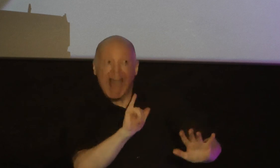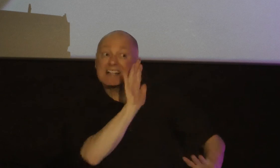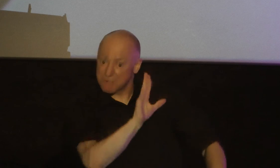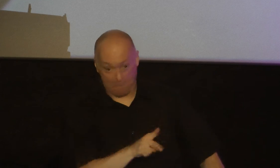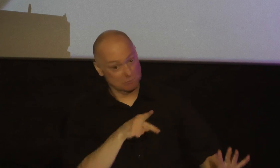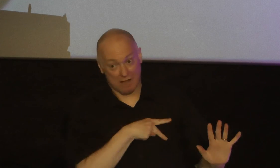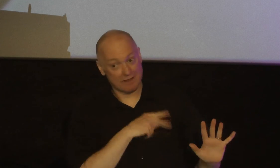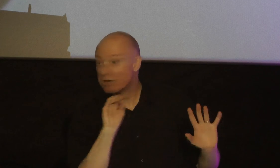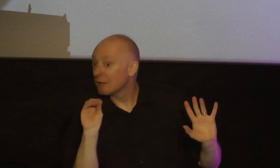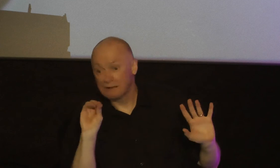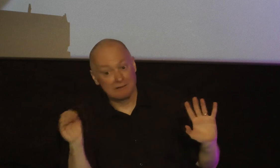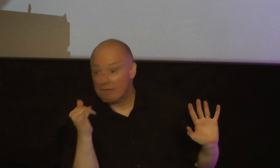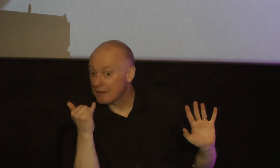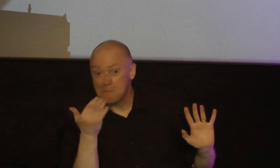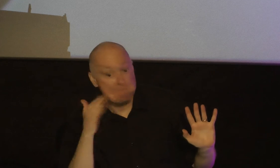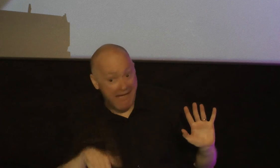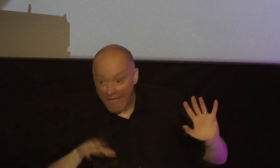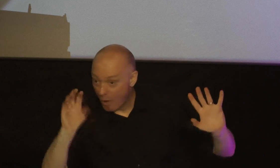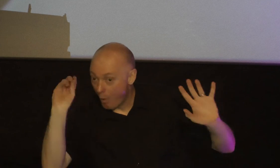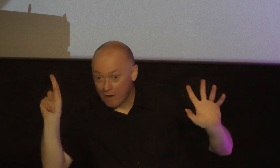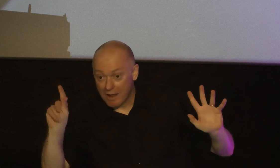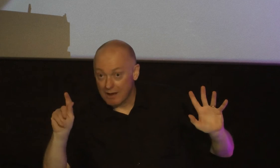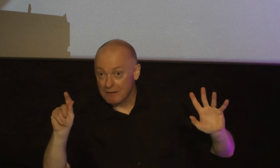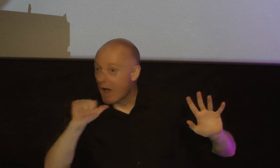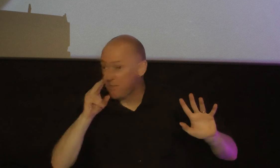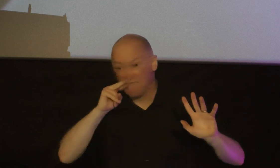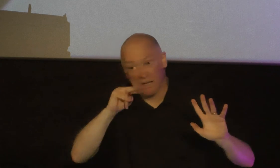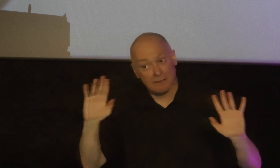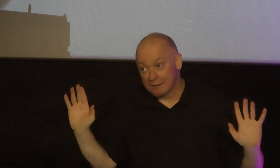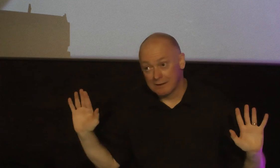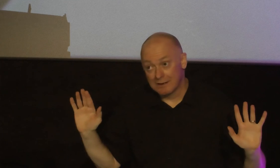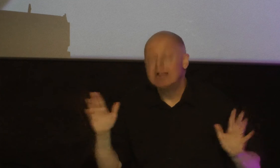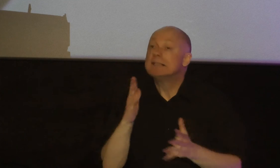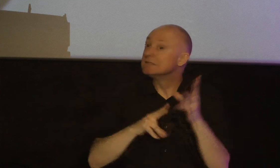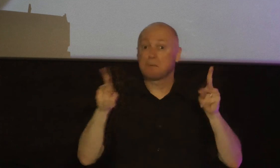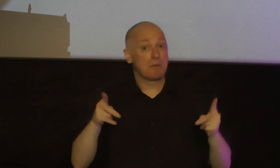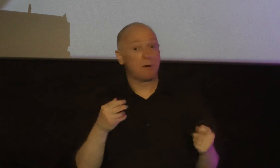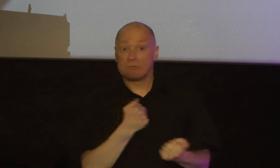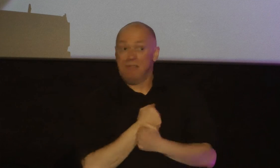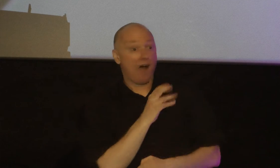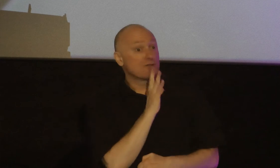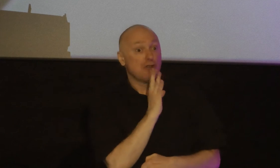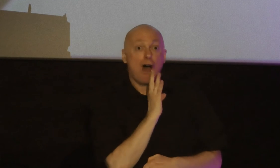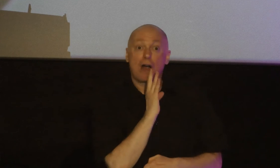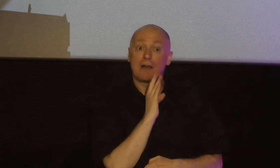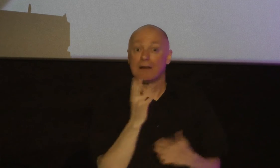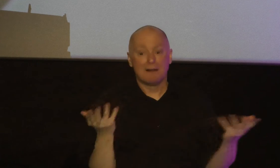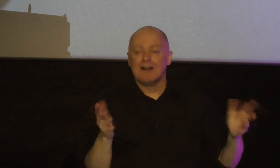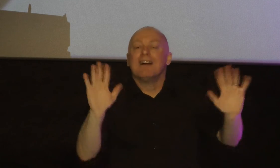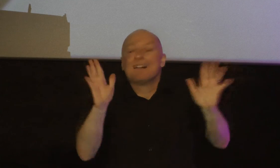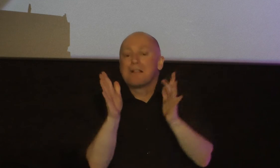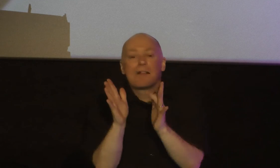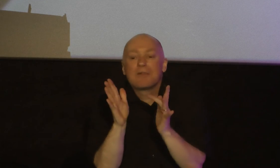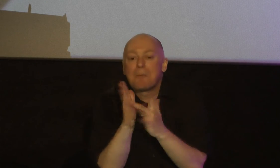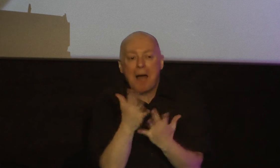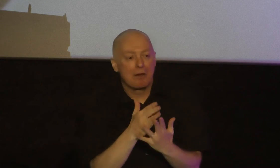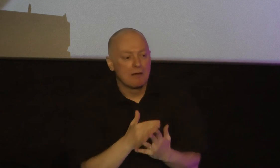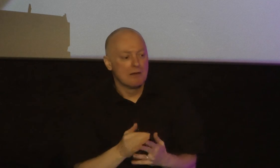not bad it's not bad at all I'm not trying to be funny here some people are more talkative some people are more outgoing the scriptures are not condemning you saying change your